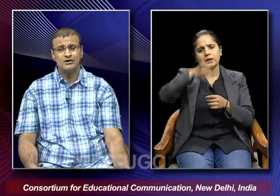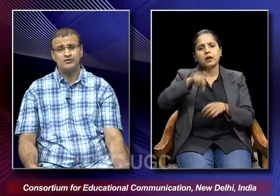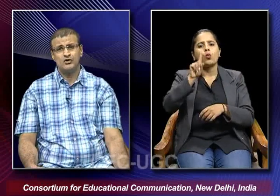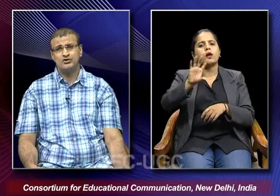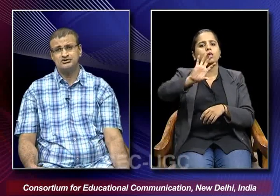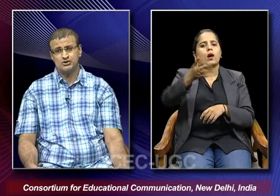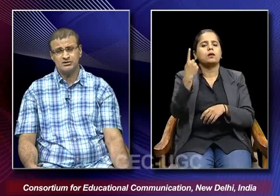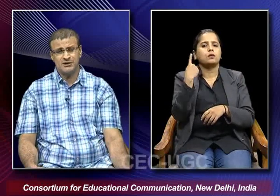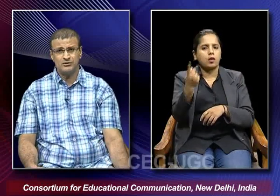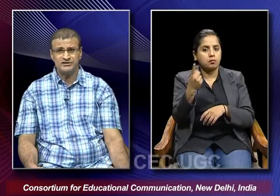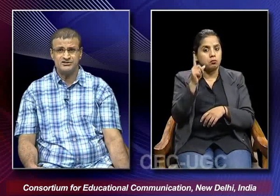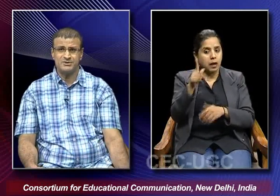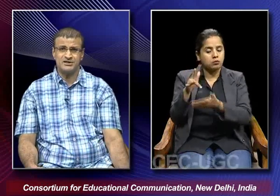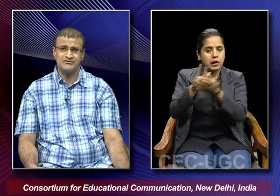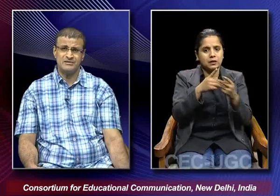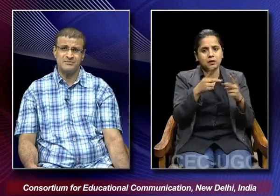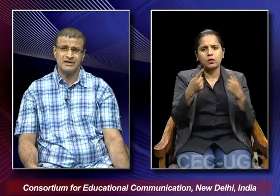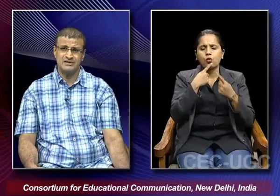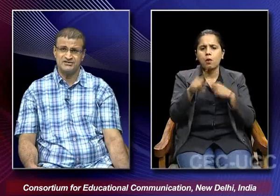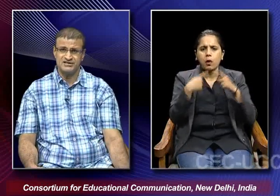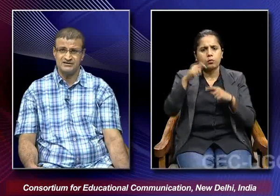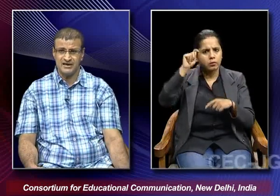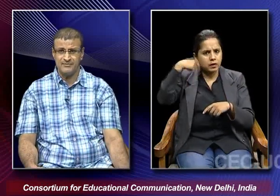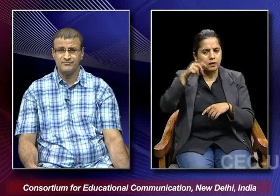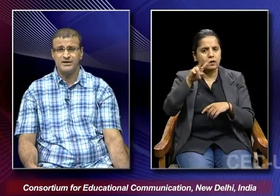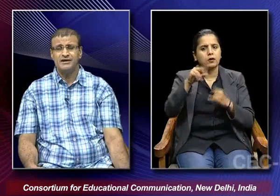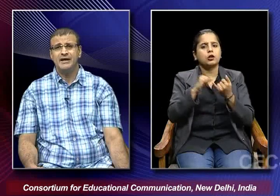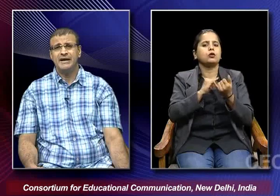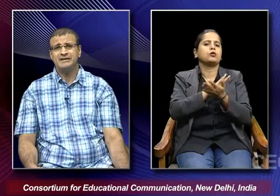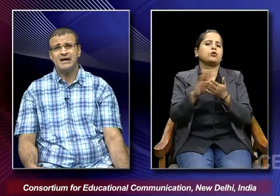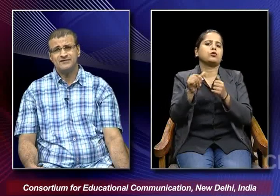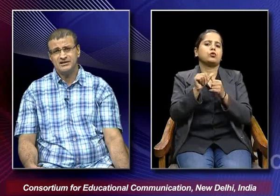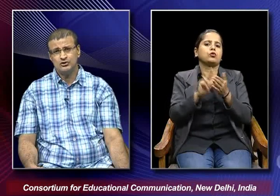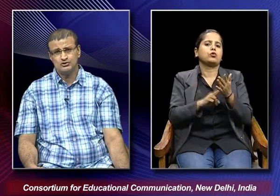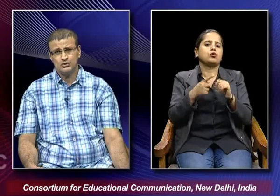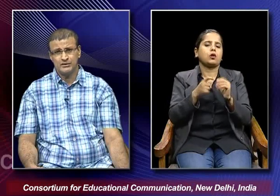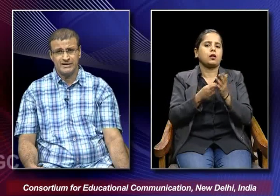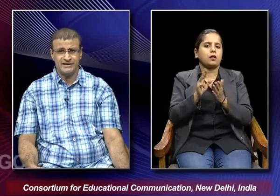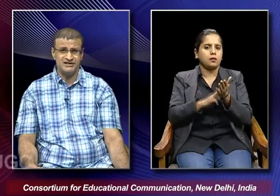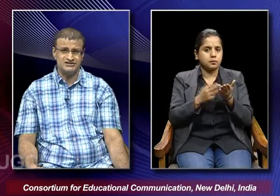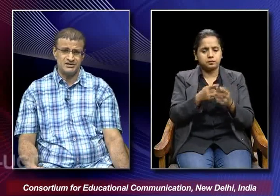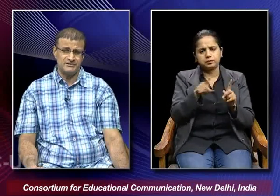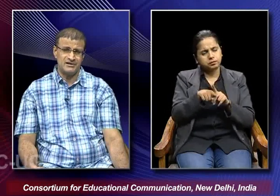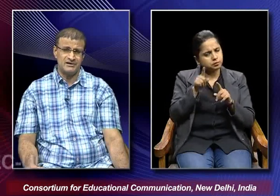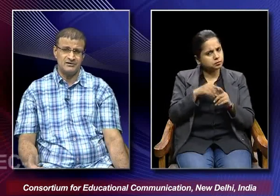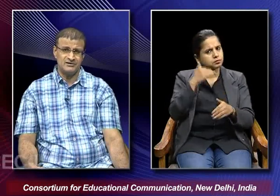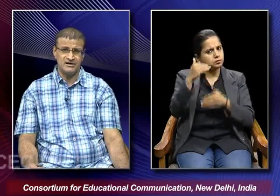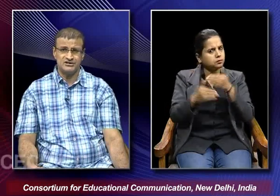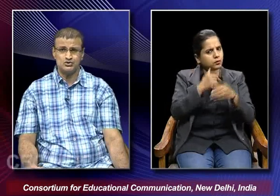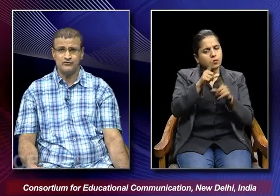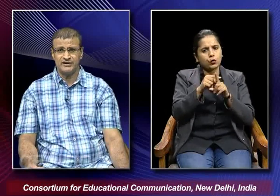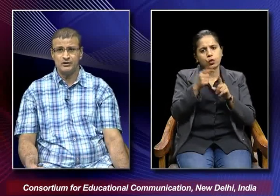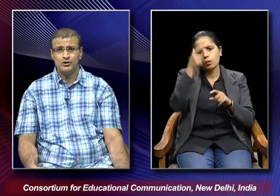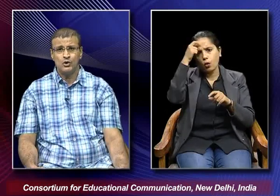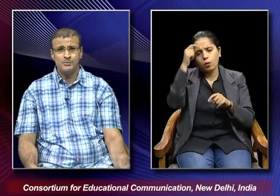was talked about in this particular film by vishantaram and thereafter he also carries in a the